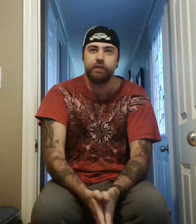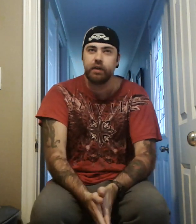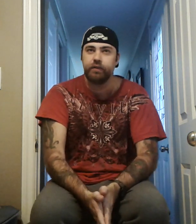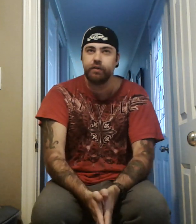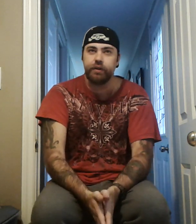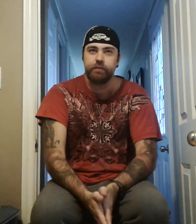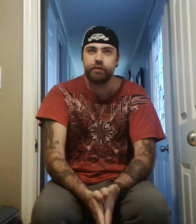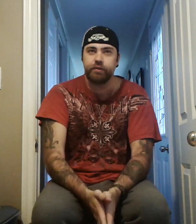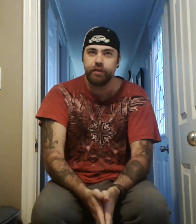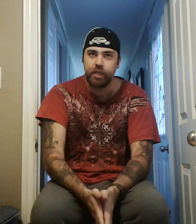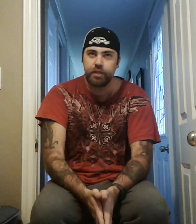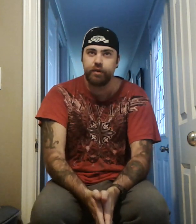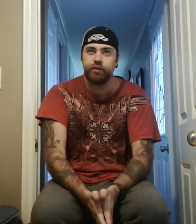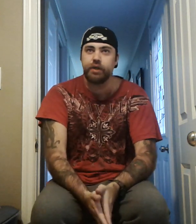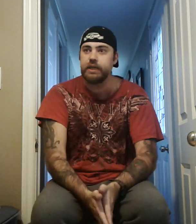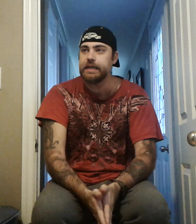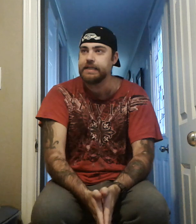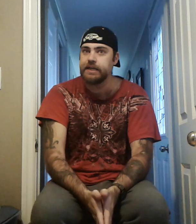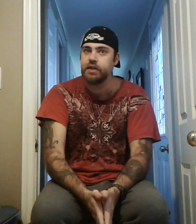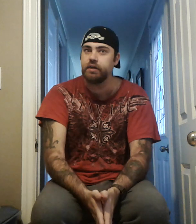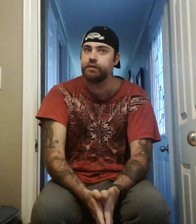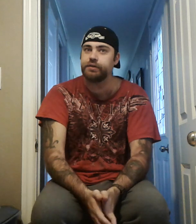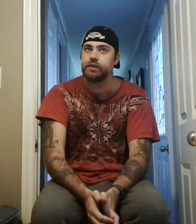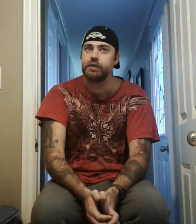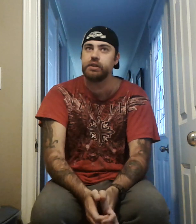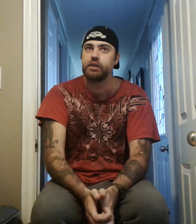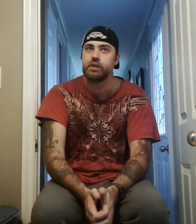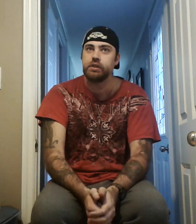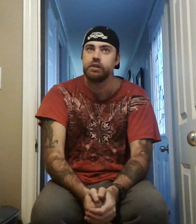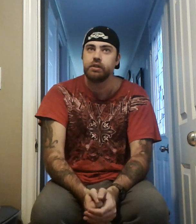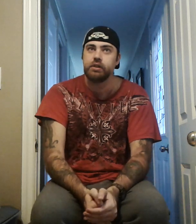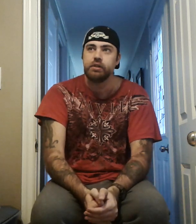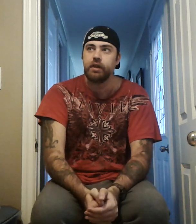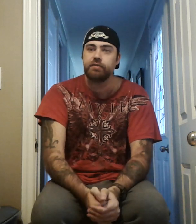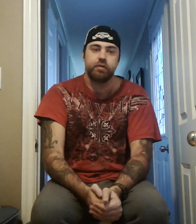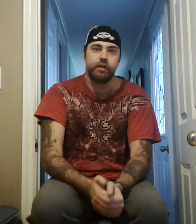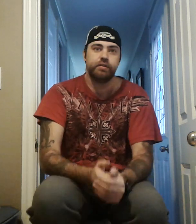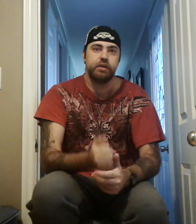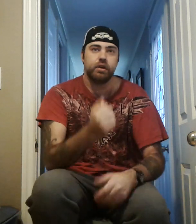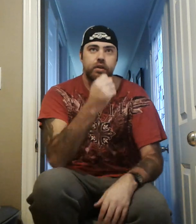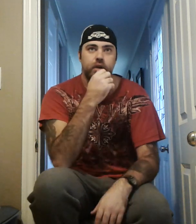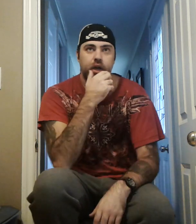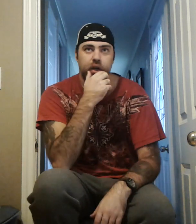WWE for 30 years, like, that's crazy. Um,